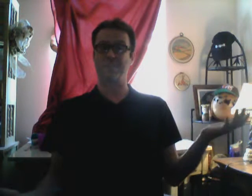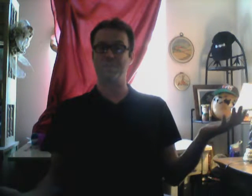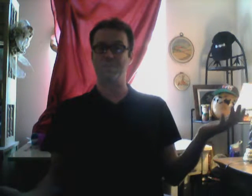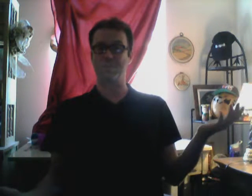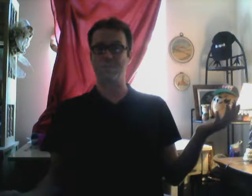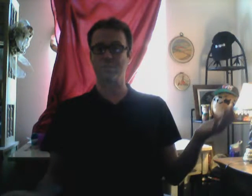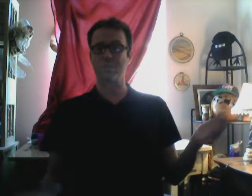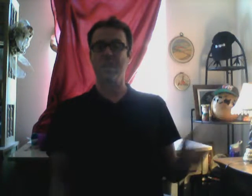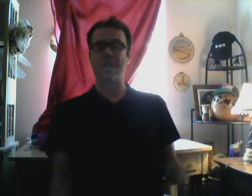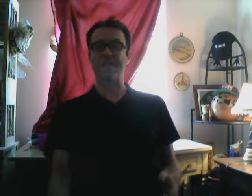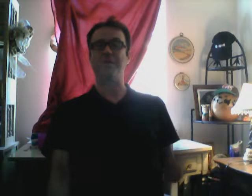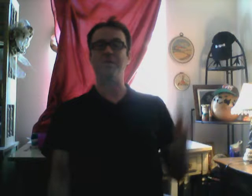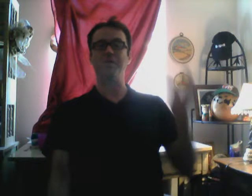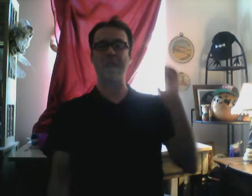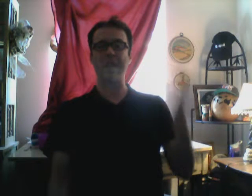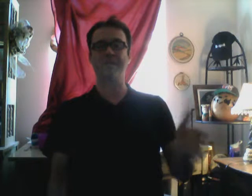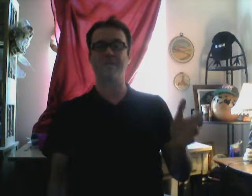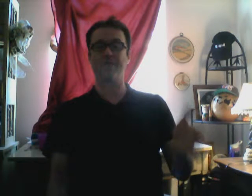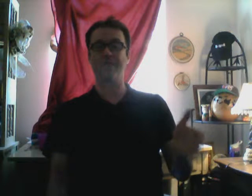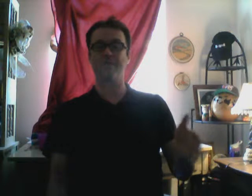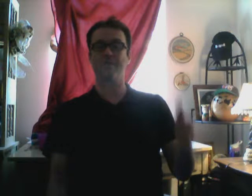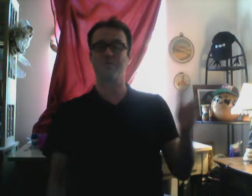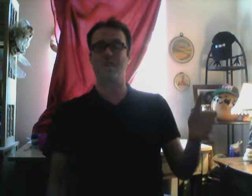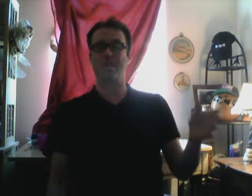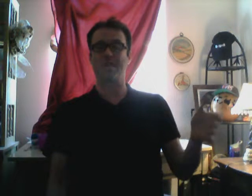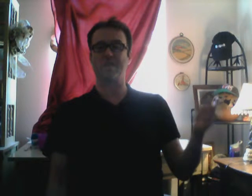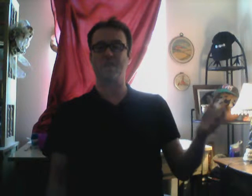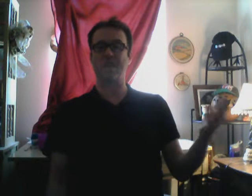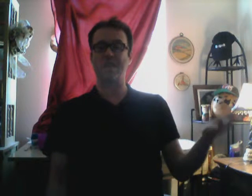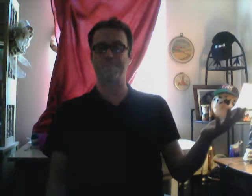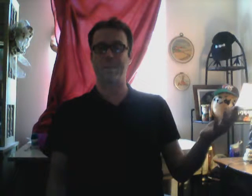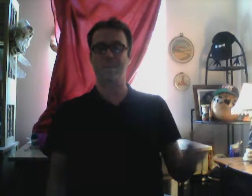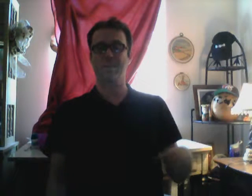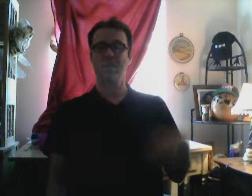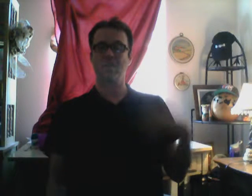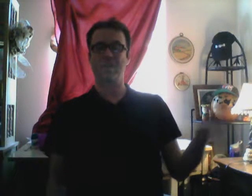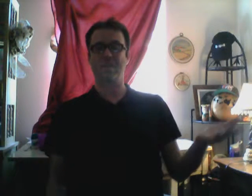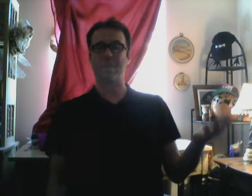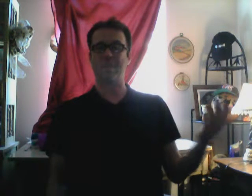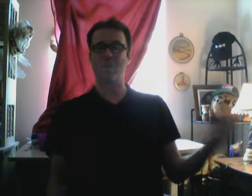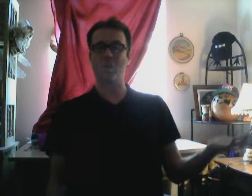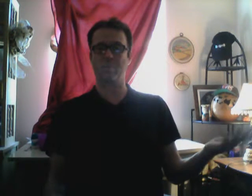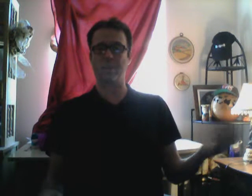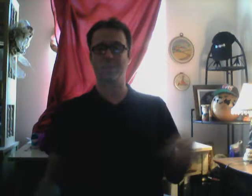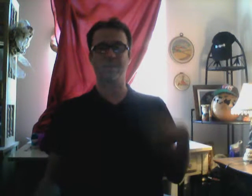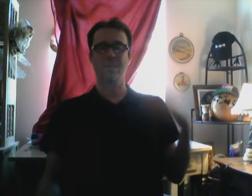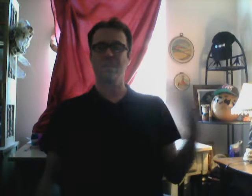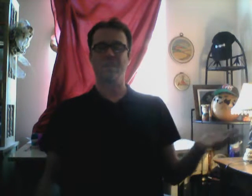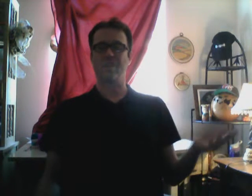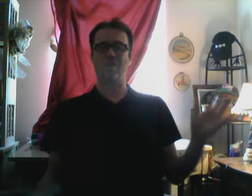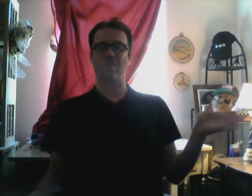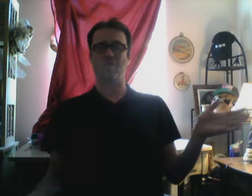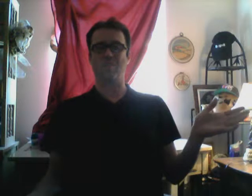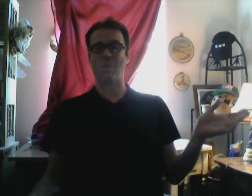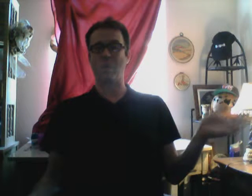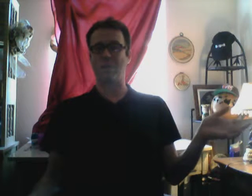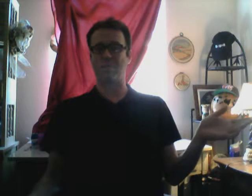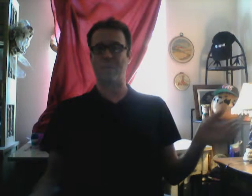really yours. And so you hate the victim who's trying to get their house back, trying to get my car back. You know, I want my wallet back.